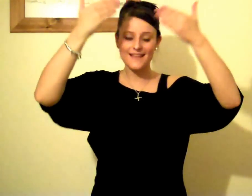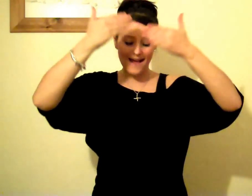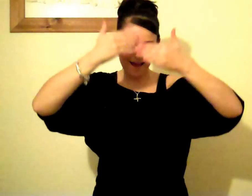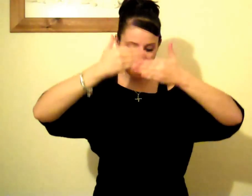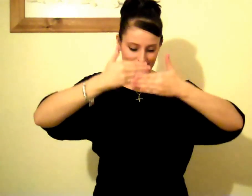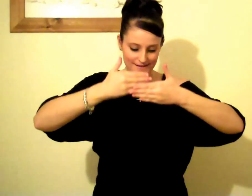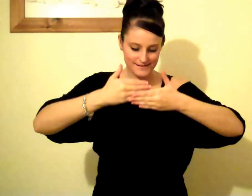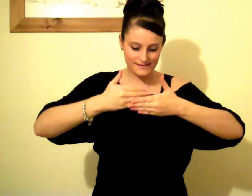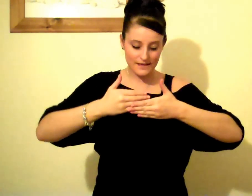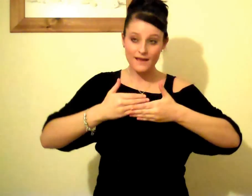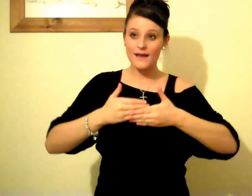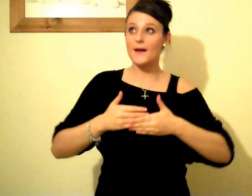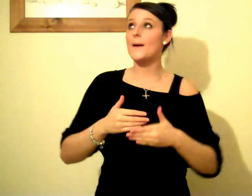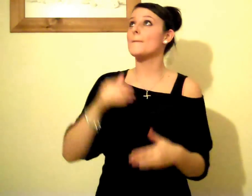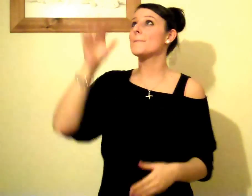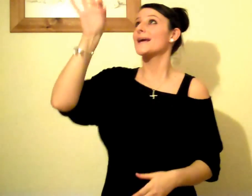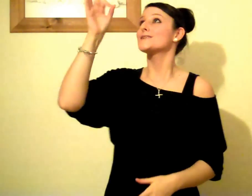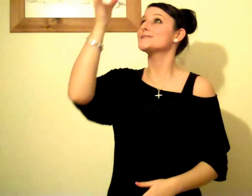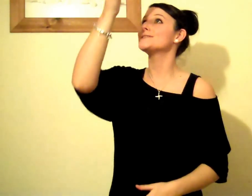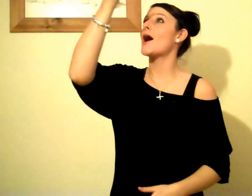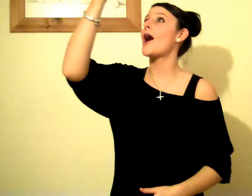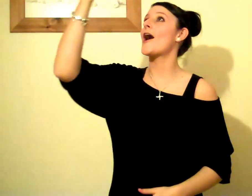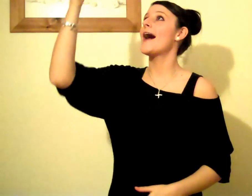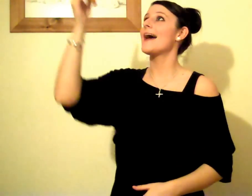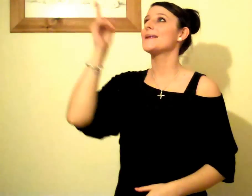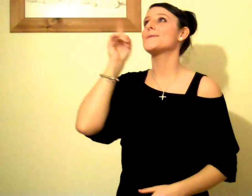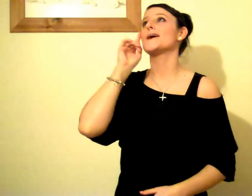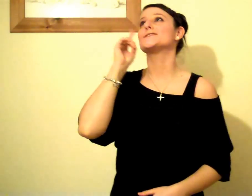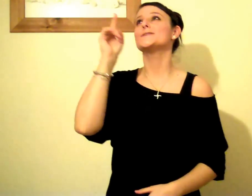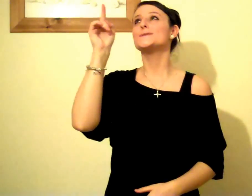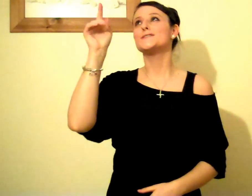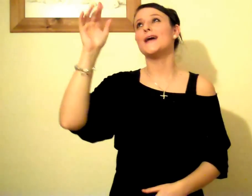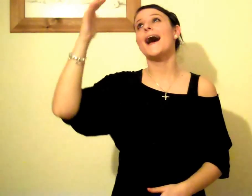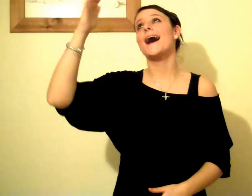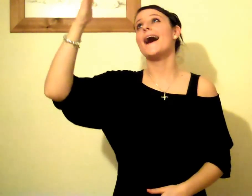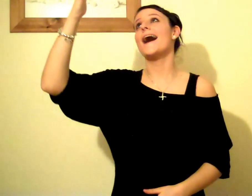the lights I'll pick a star And watch you shine